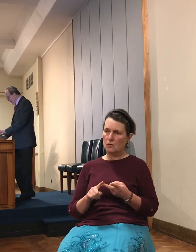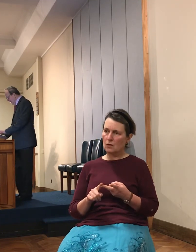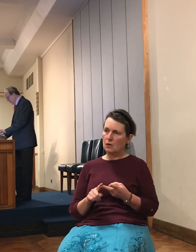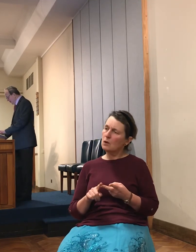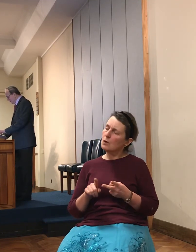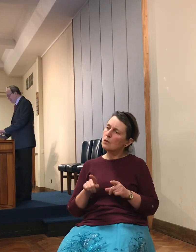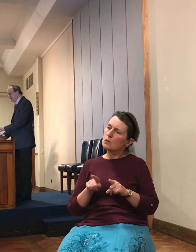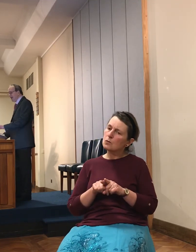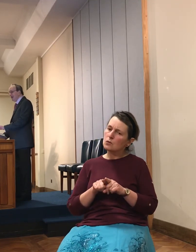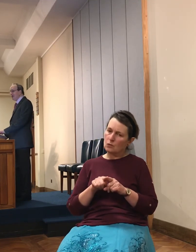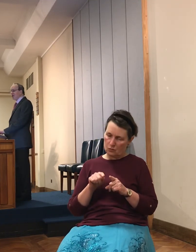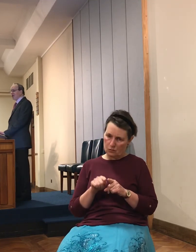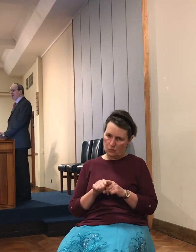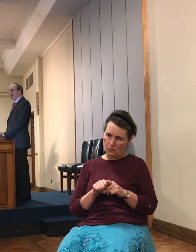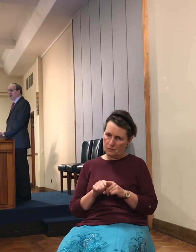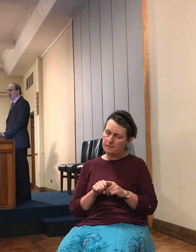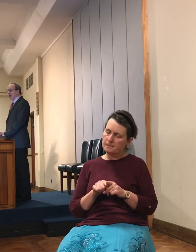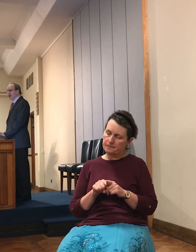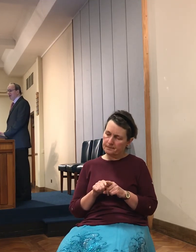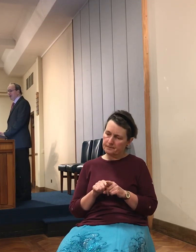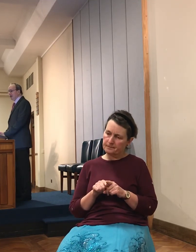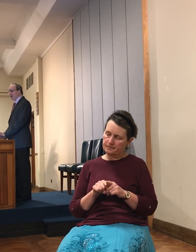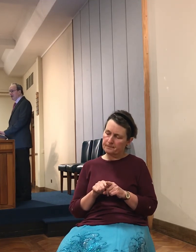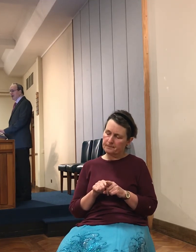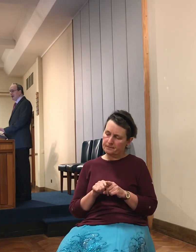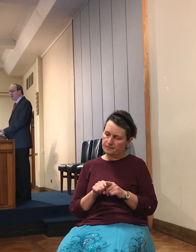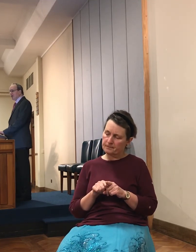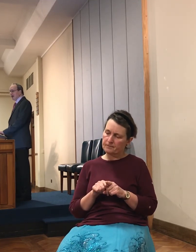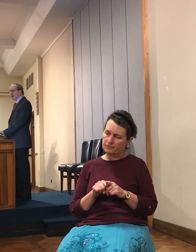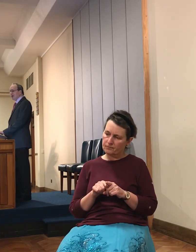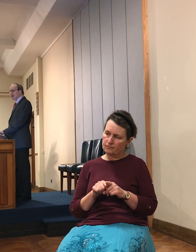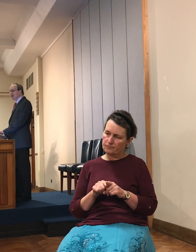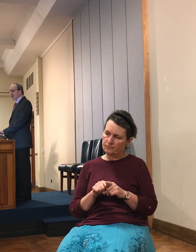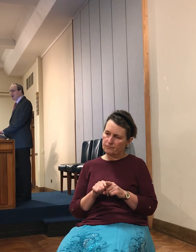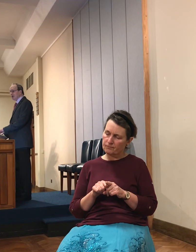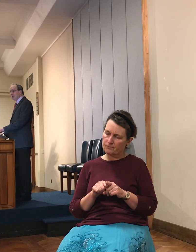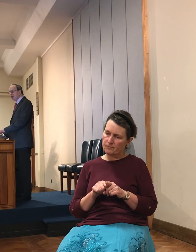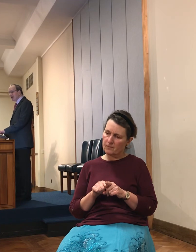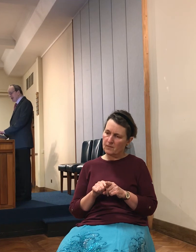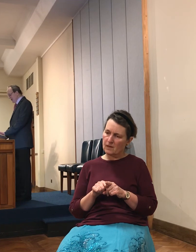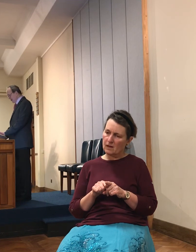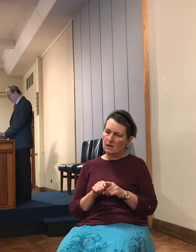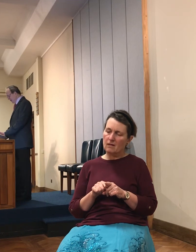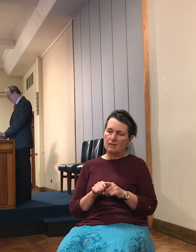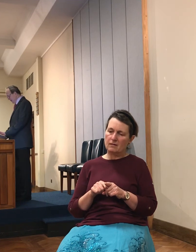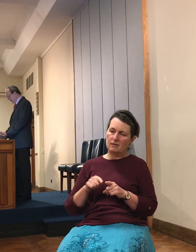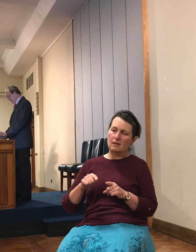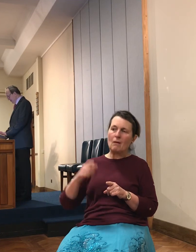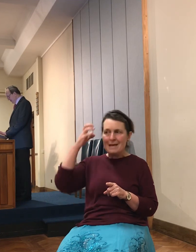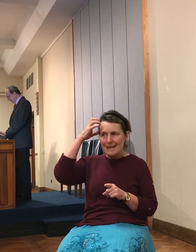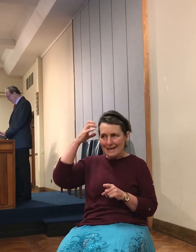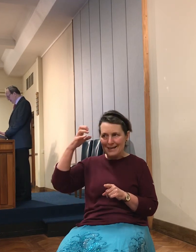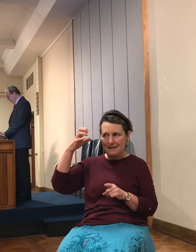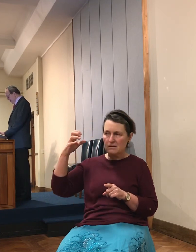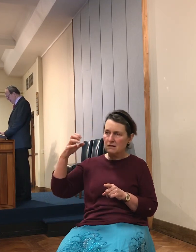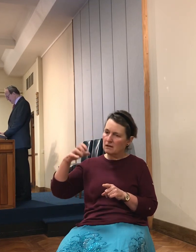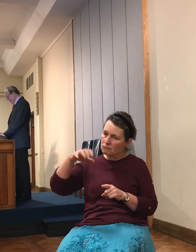all was the hatred of the Amorites for the standards of God.